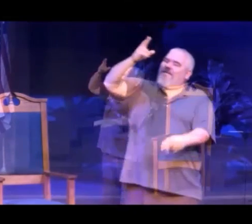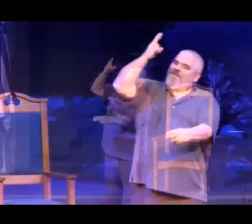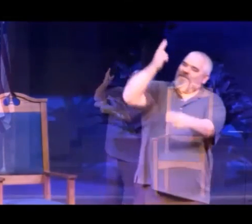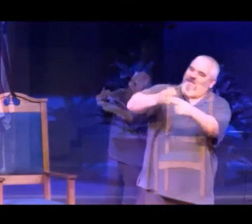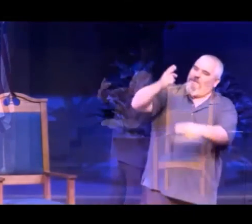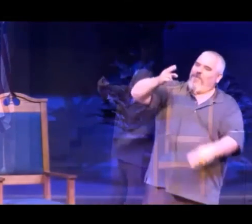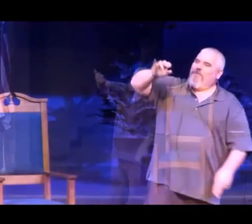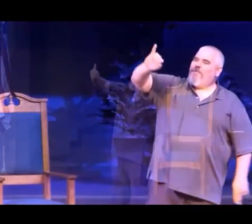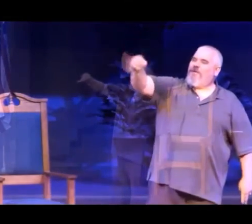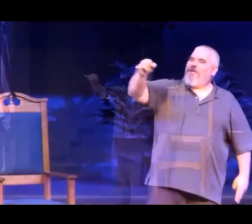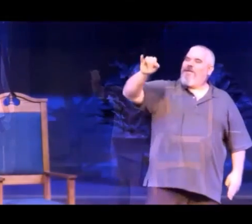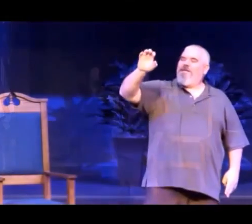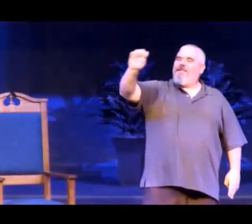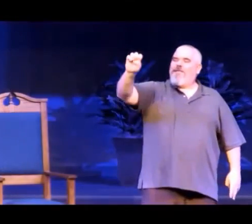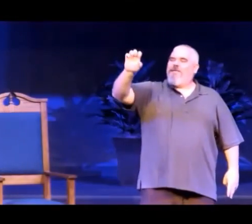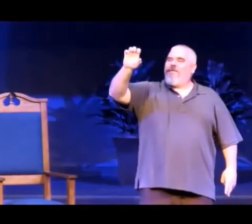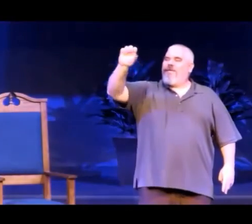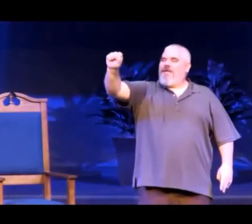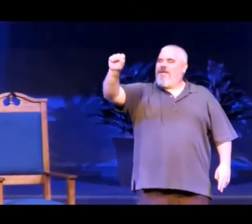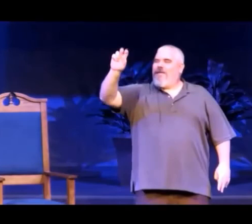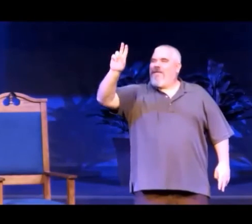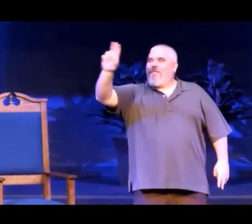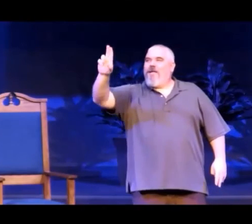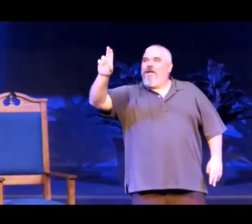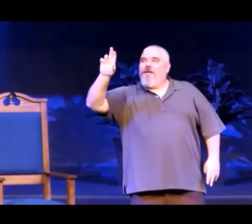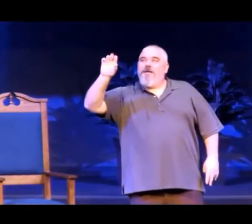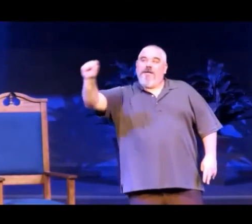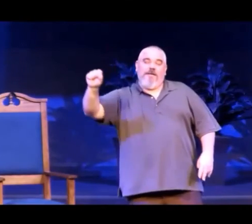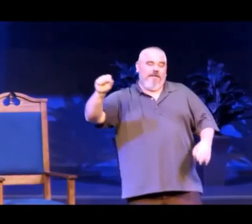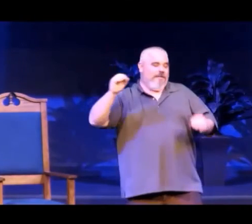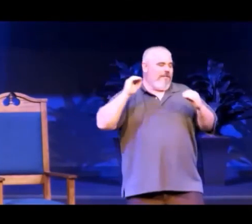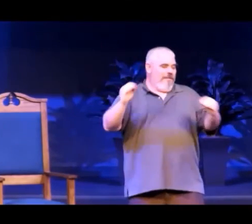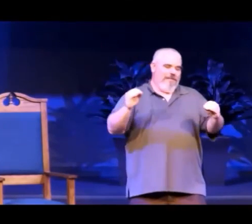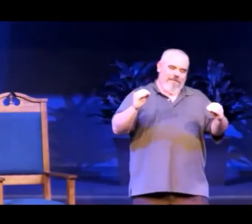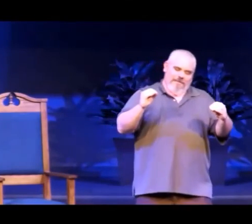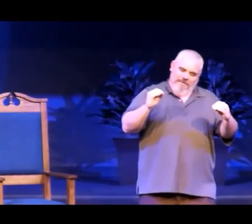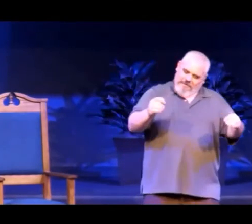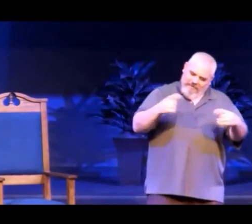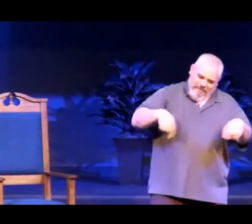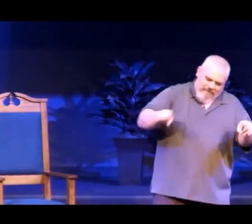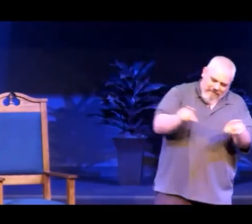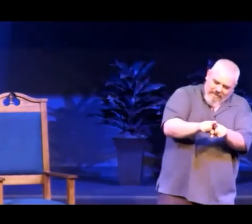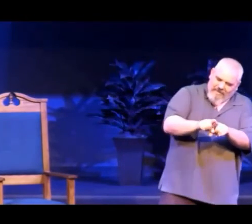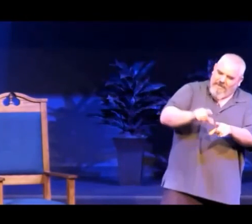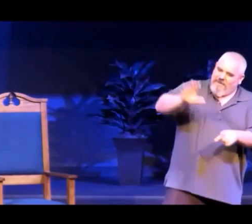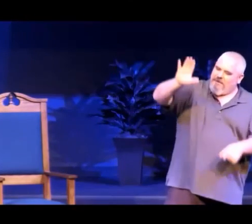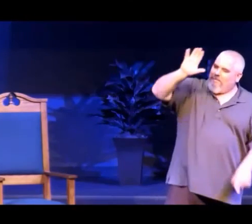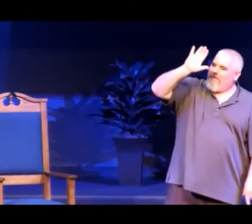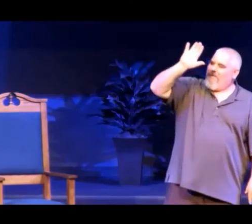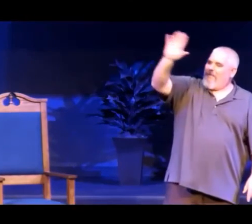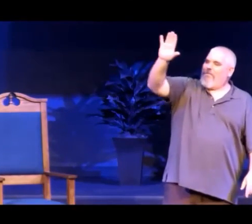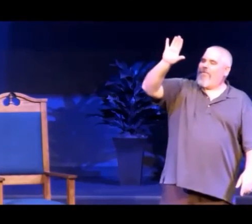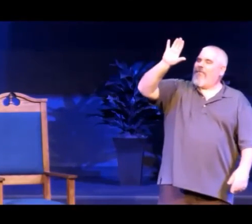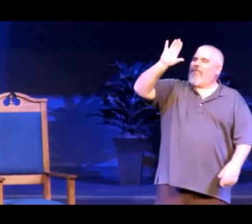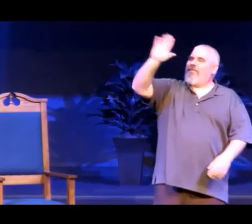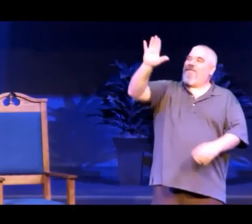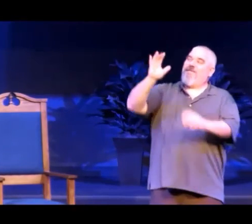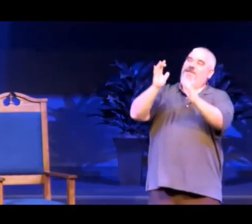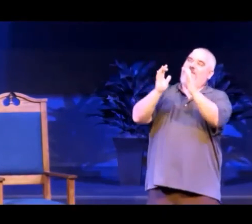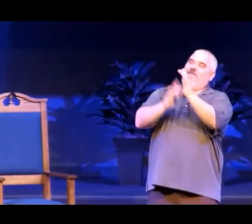no other name like yours Like yours, Jesus